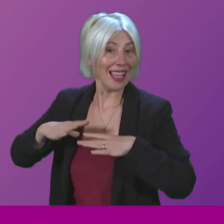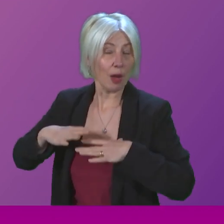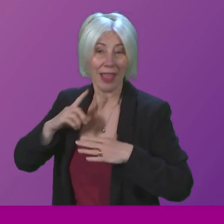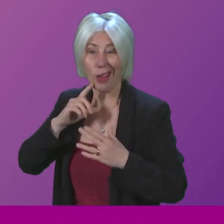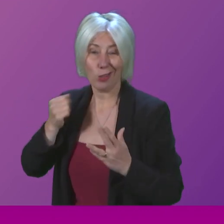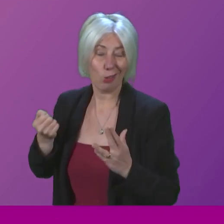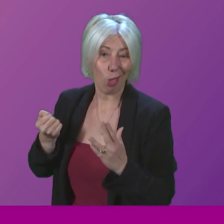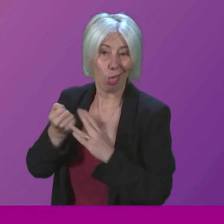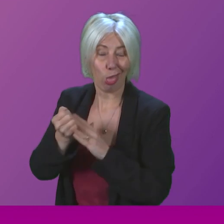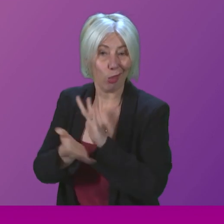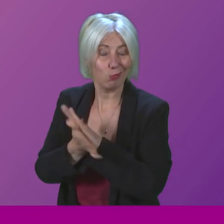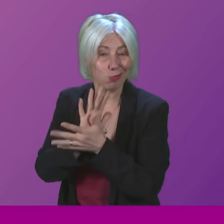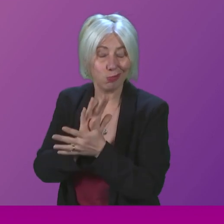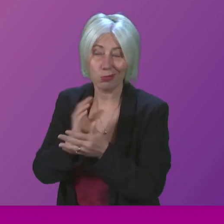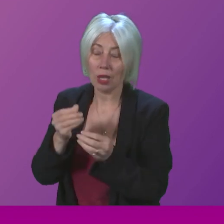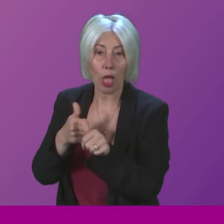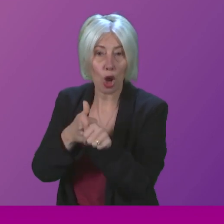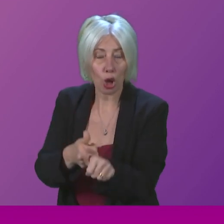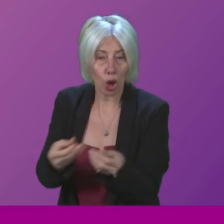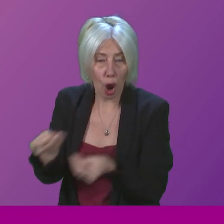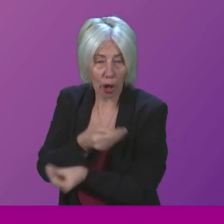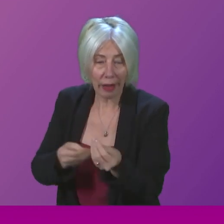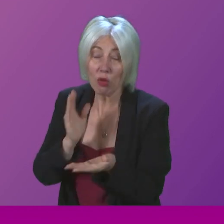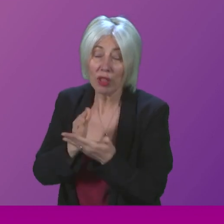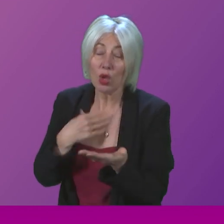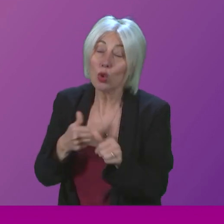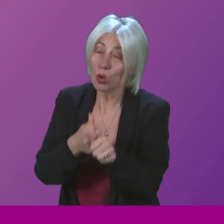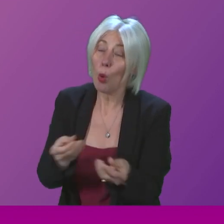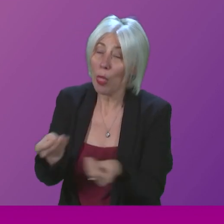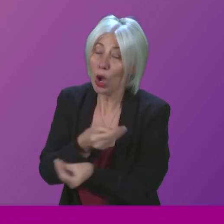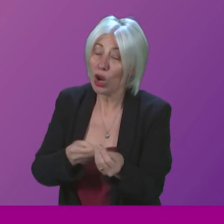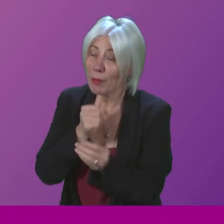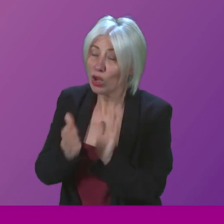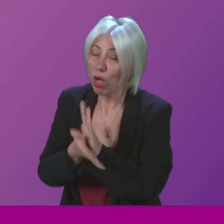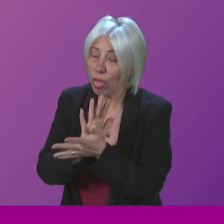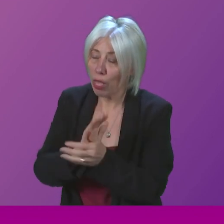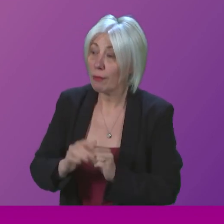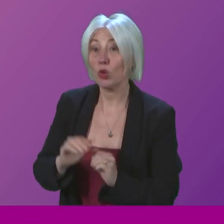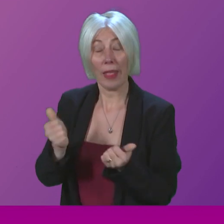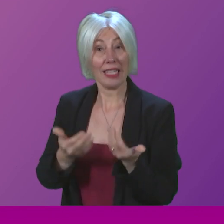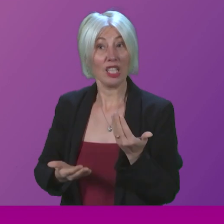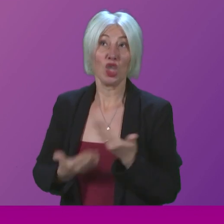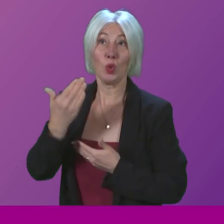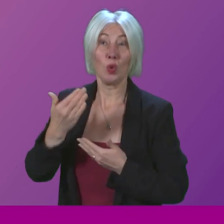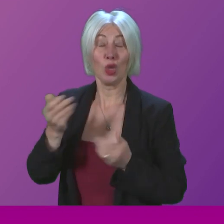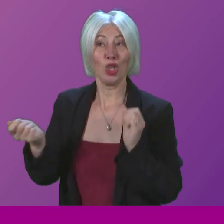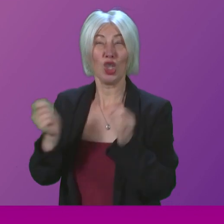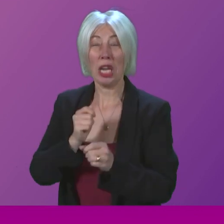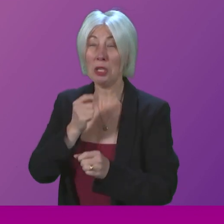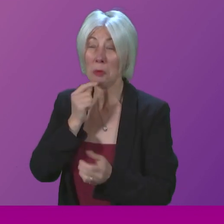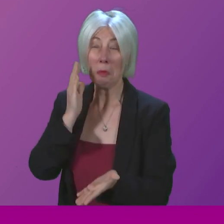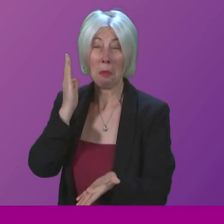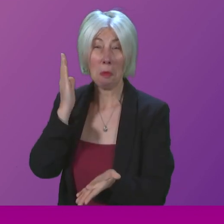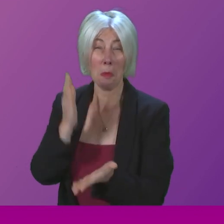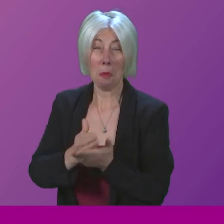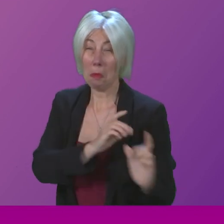economy to talk about supporting the economy. That is certainly a refreshing change, although I'm not convinced it will be